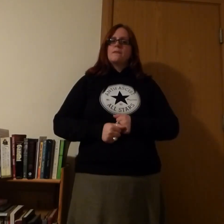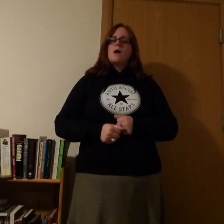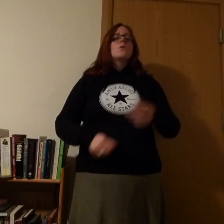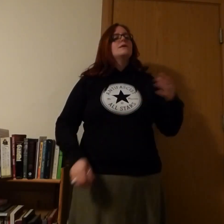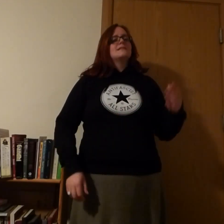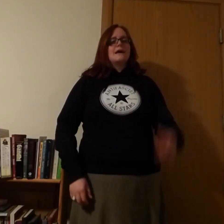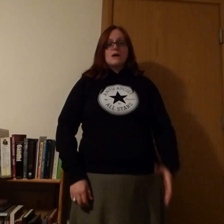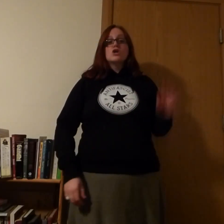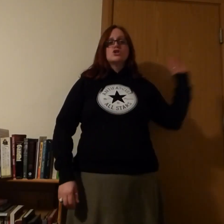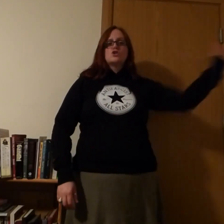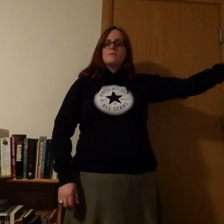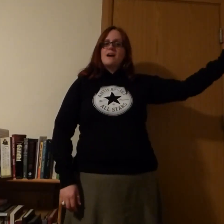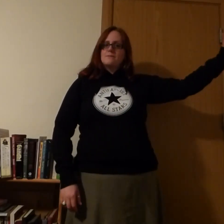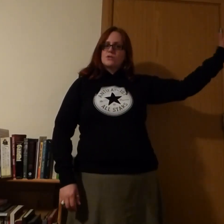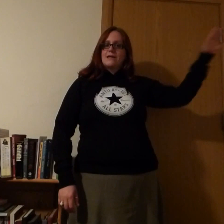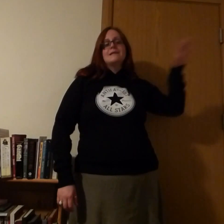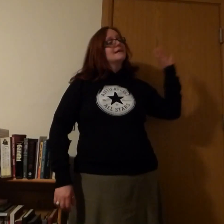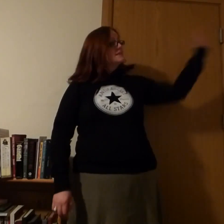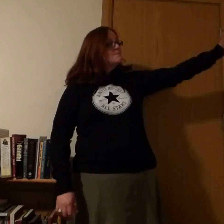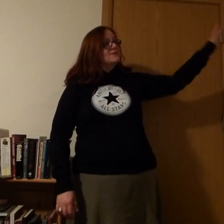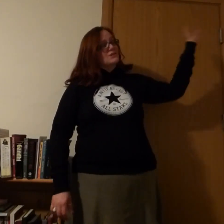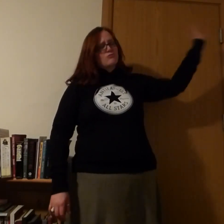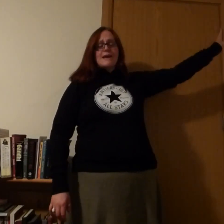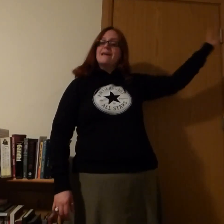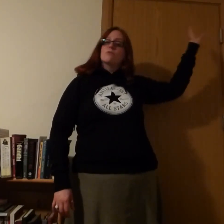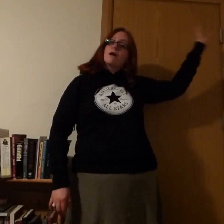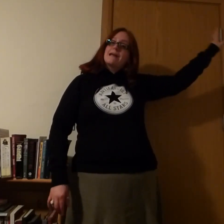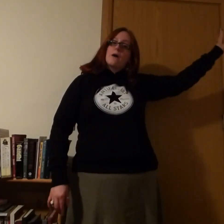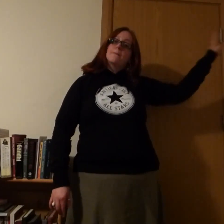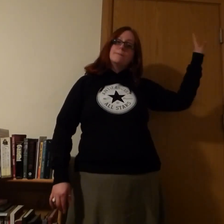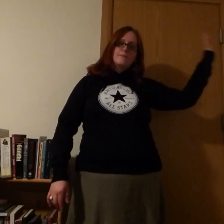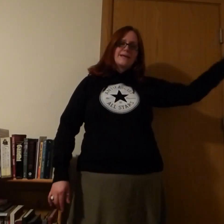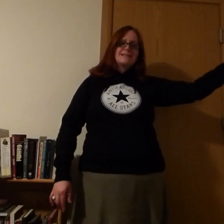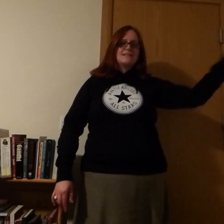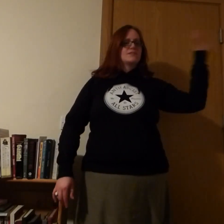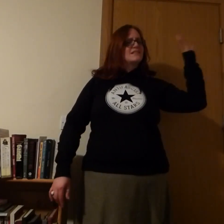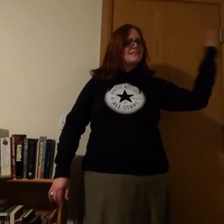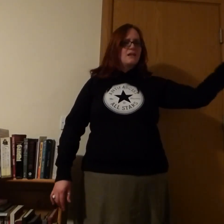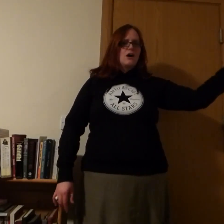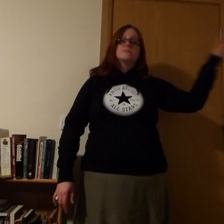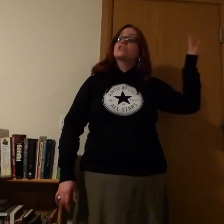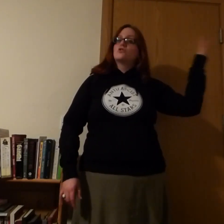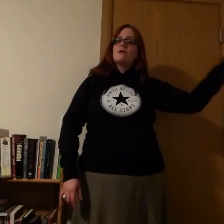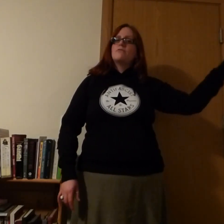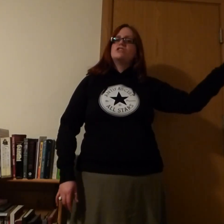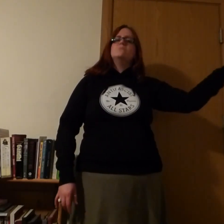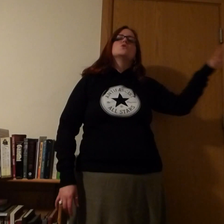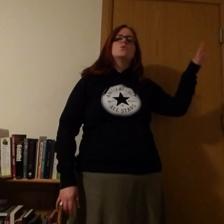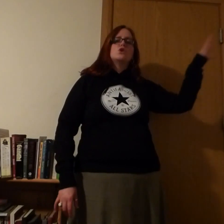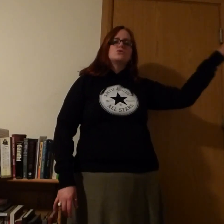We say, stop the arms trade. In this building, right here, right now, people are making deals to sell arms to corrupt regimes who will use